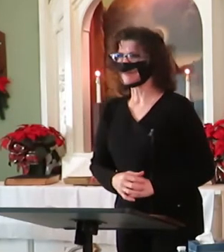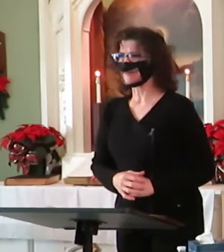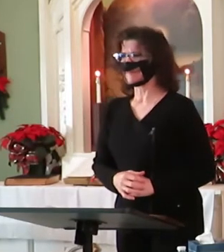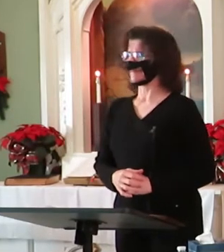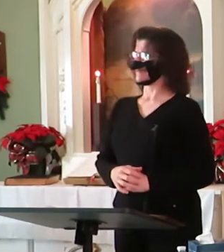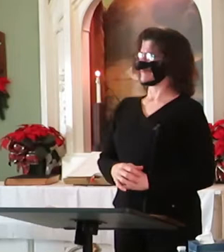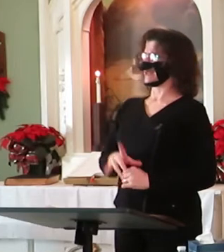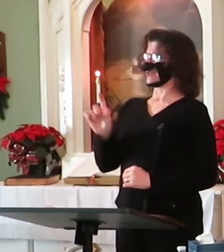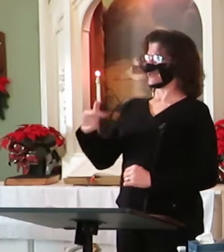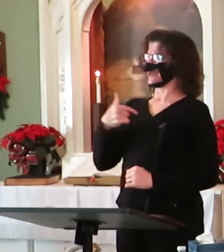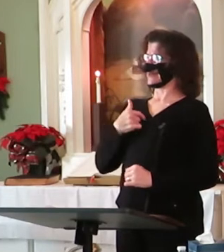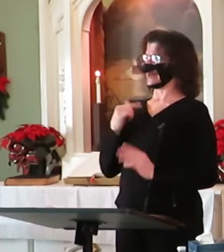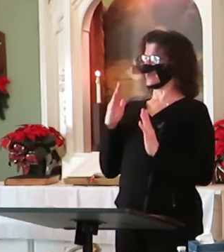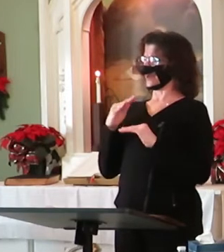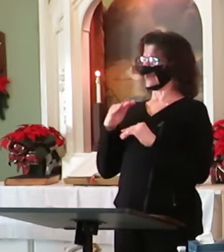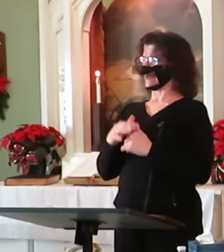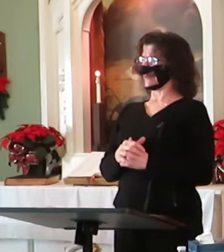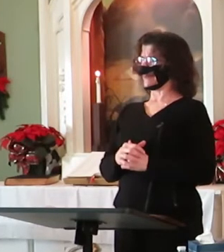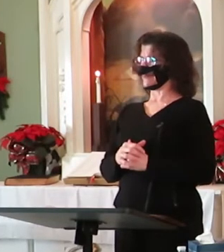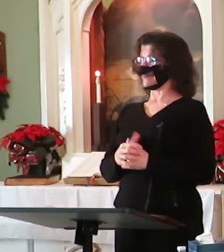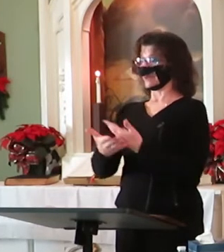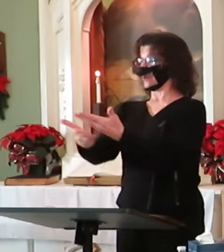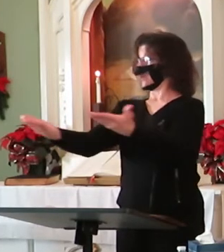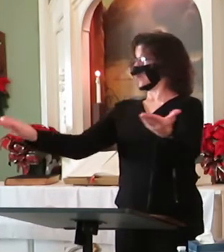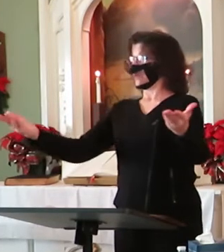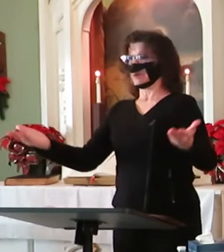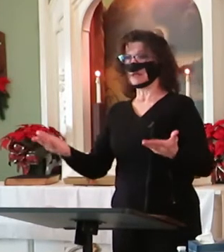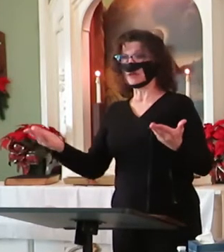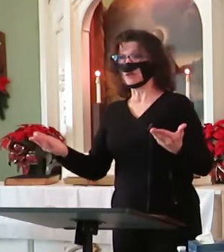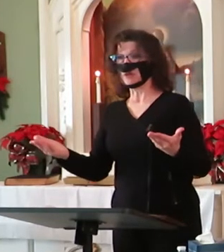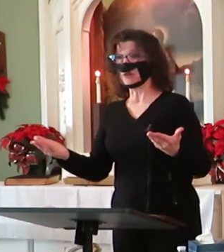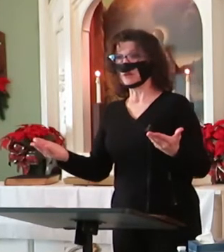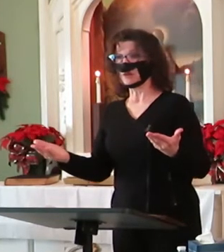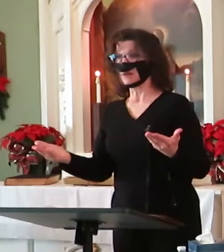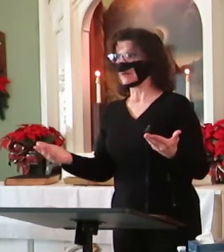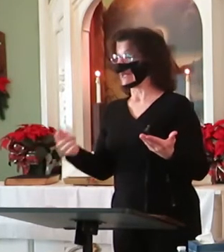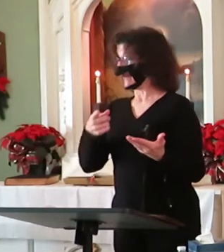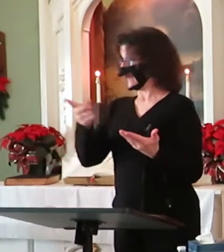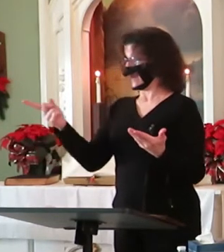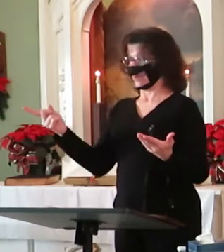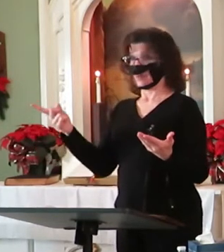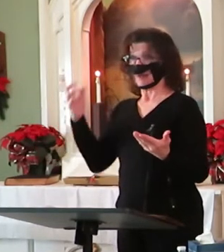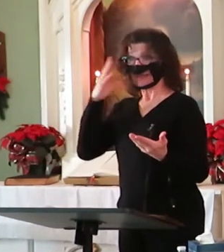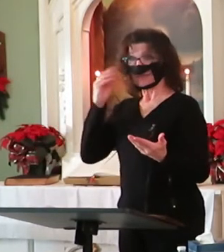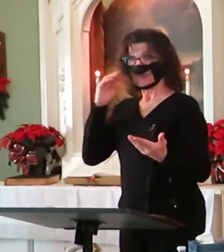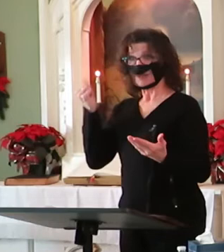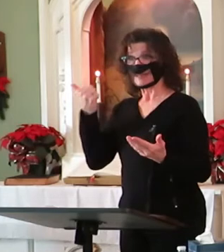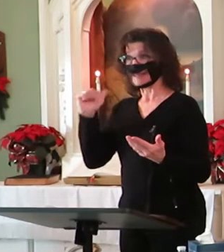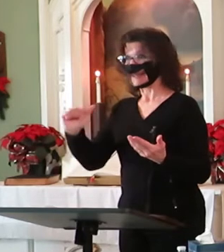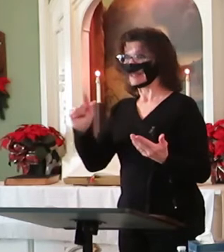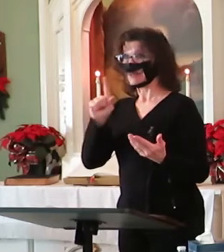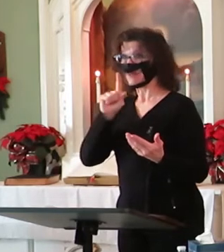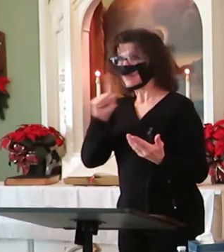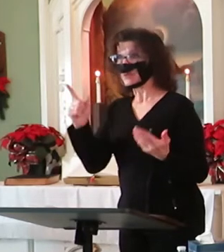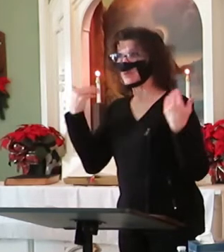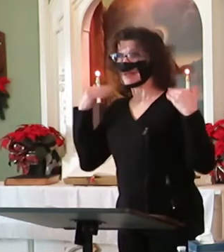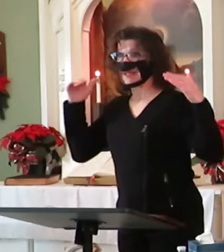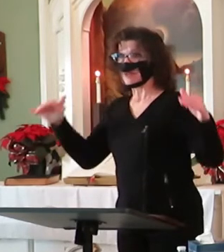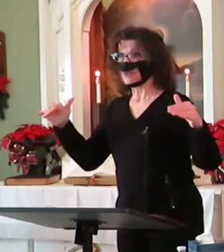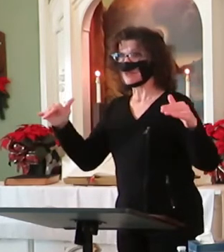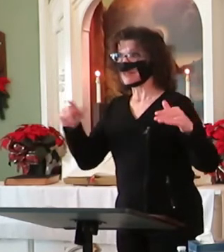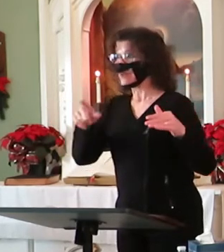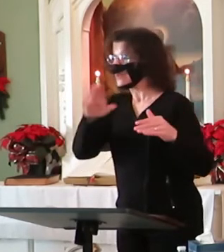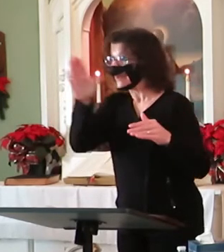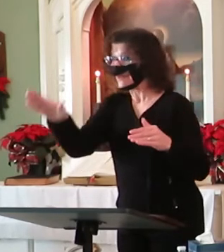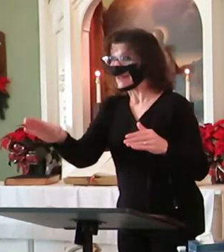concerned? You who are with me this morning, have you had an angel-like visit that you're not sharing